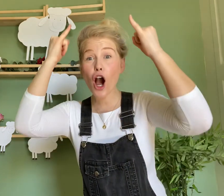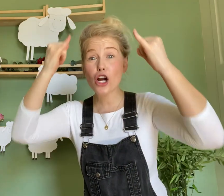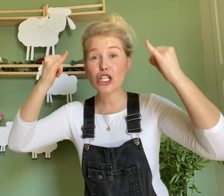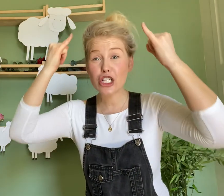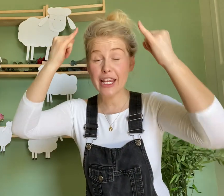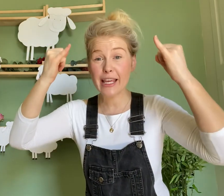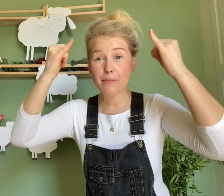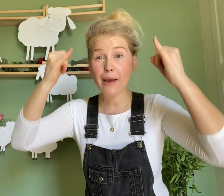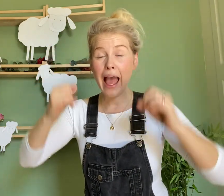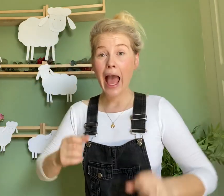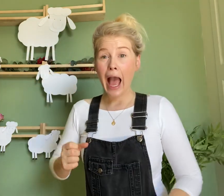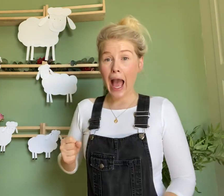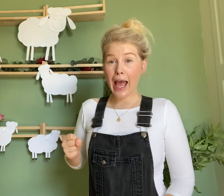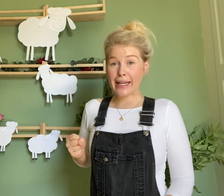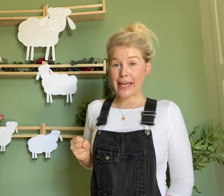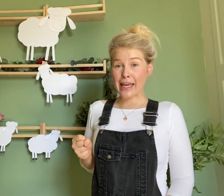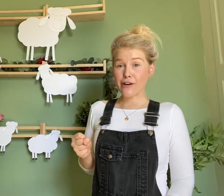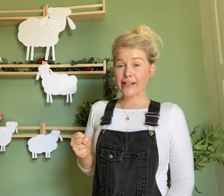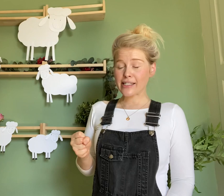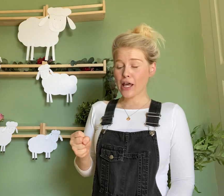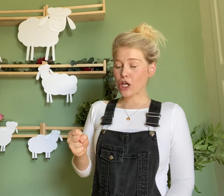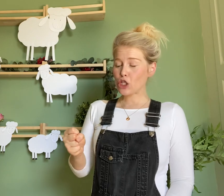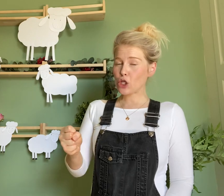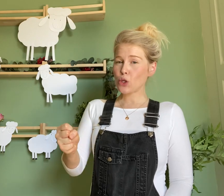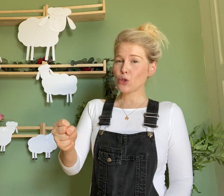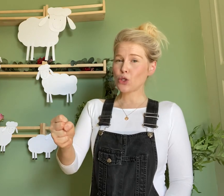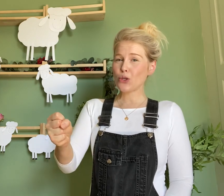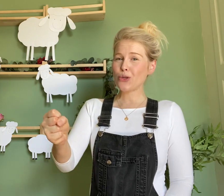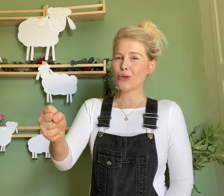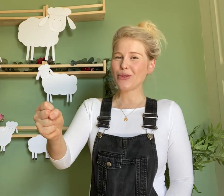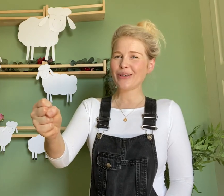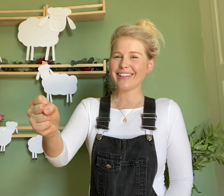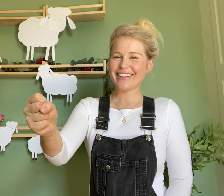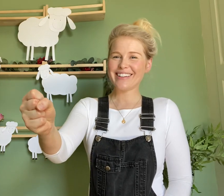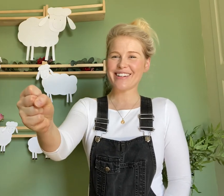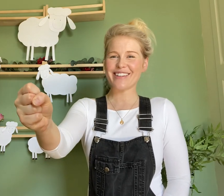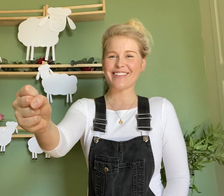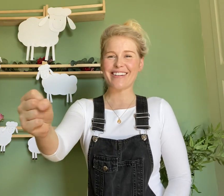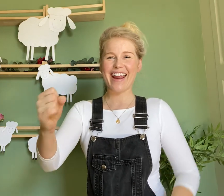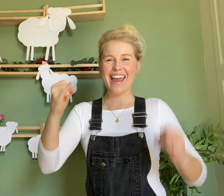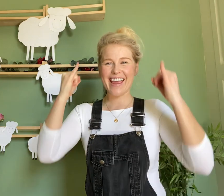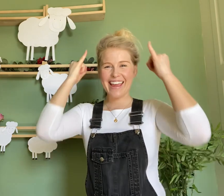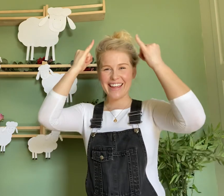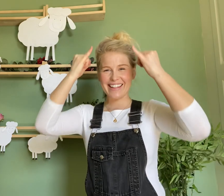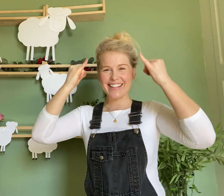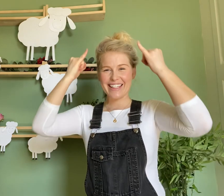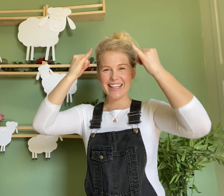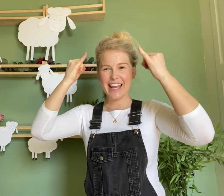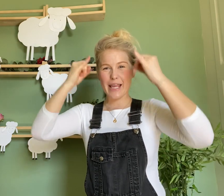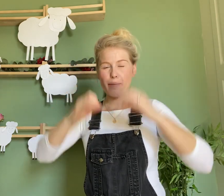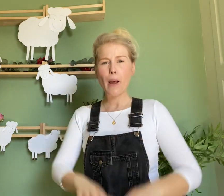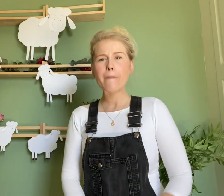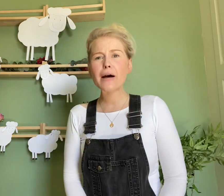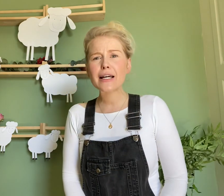sheep and here is the train sheep. But